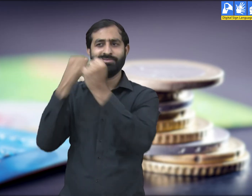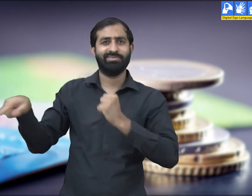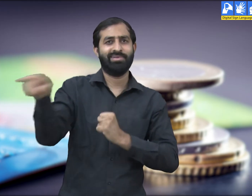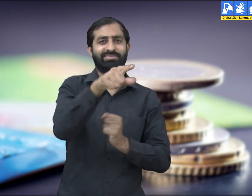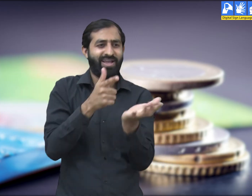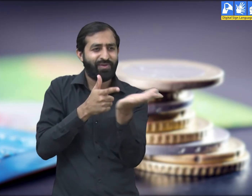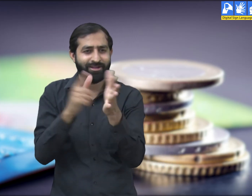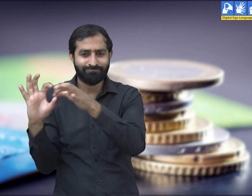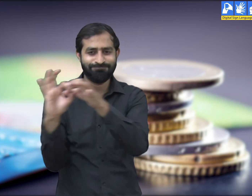they get the loan.